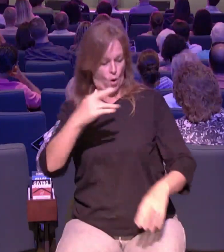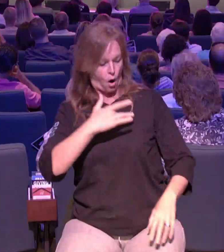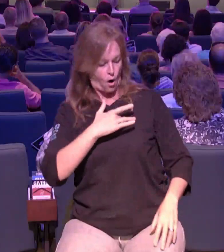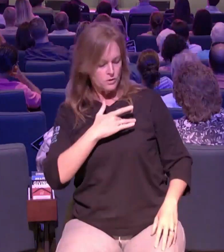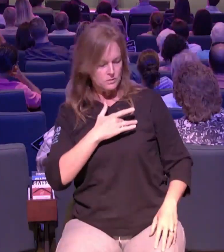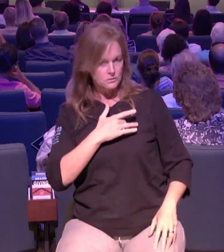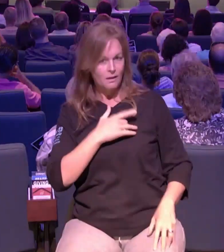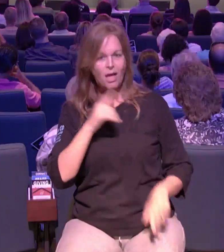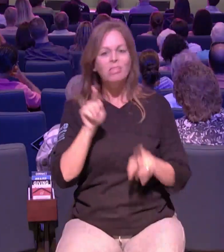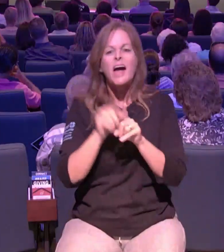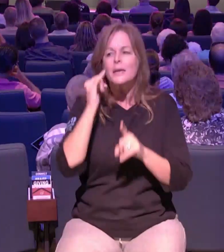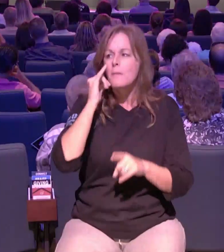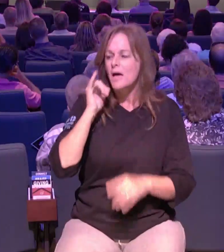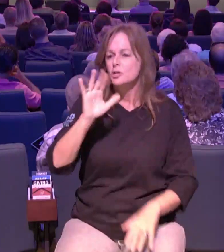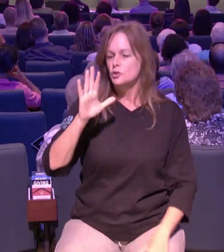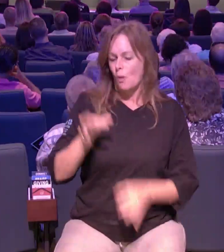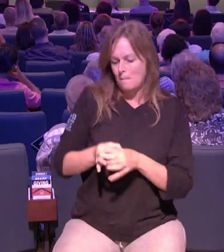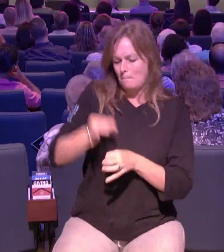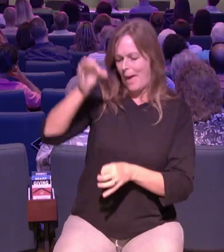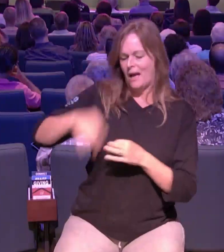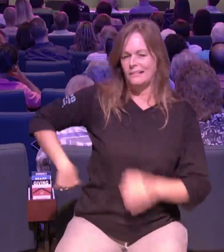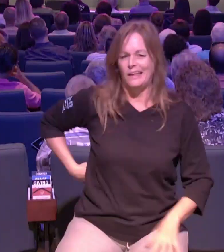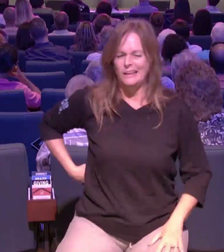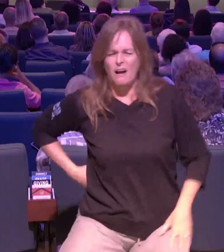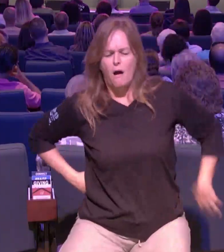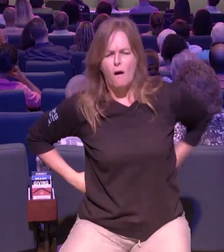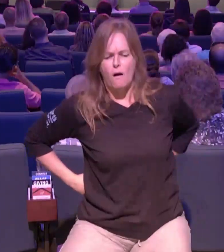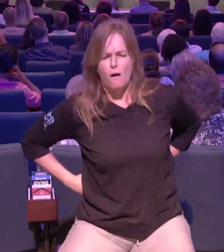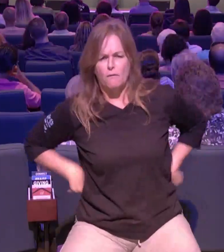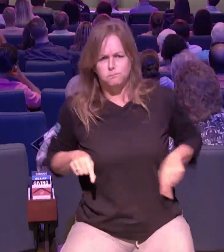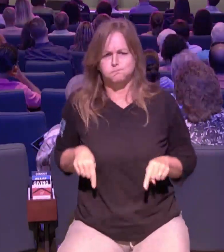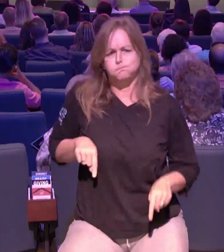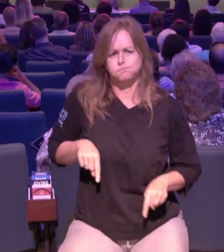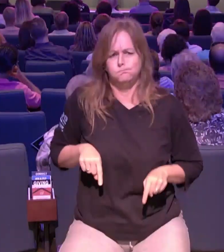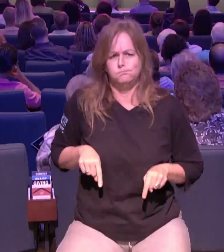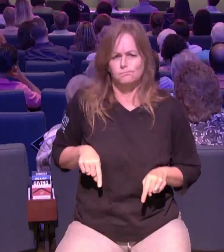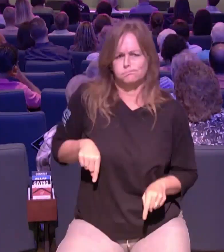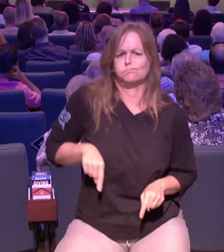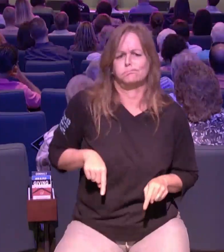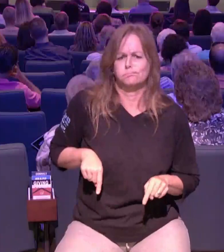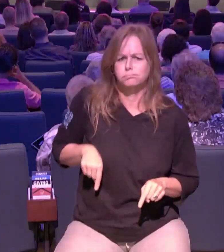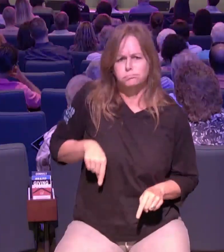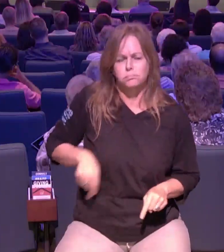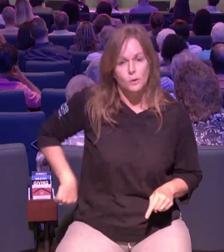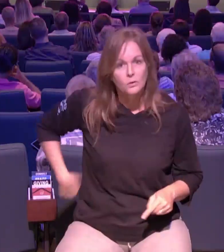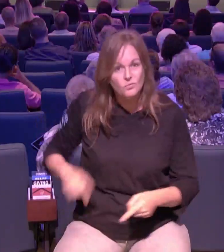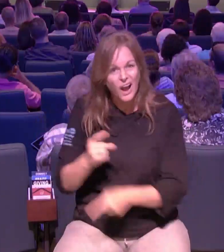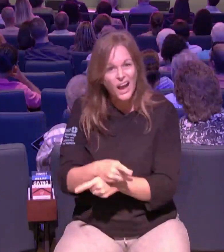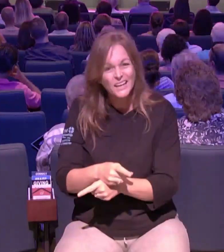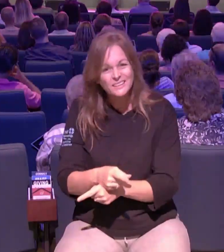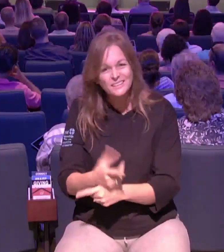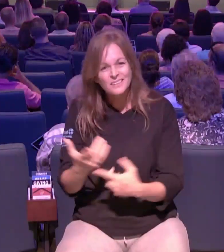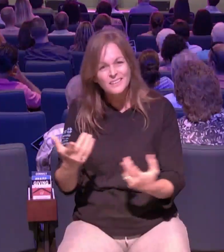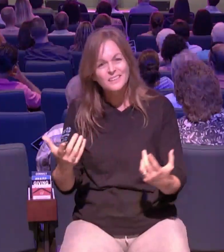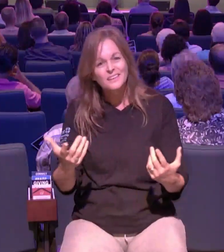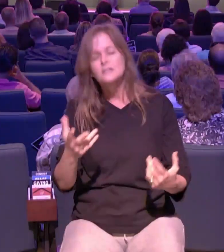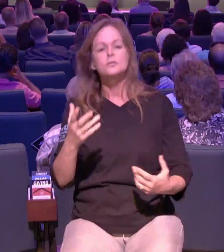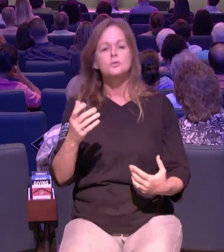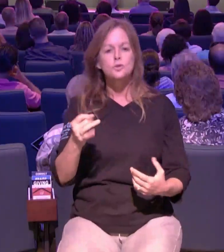not functioning the way you're called to function within the body we can we can make it but we're not going to thrive we're not going to be everything god has called us